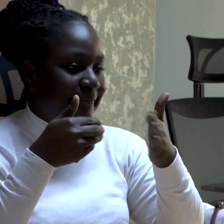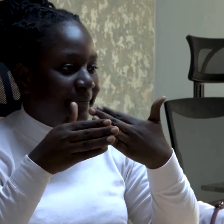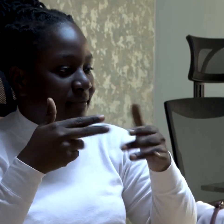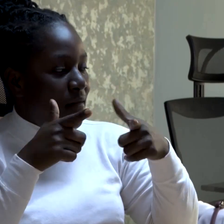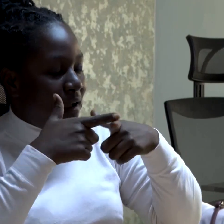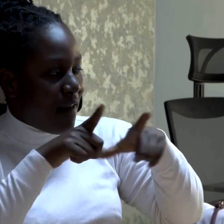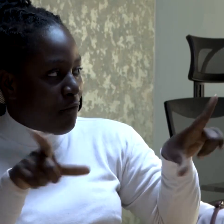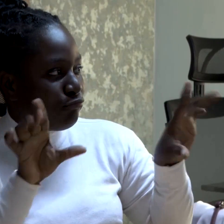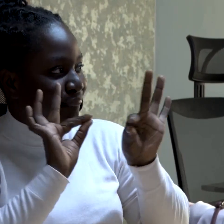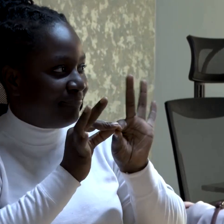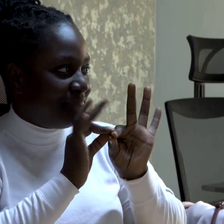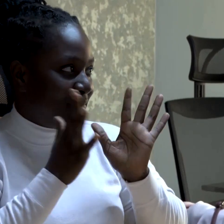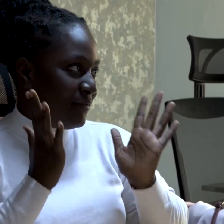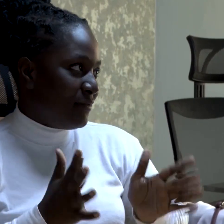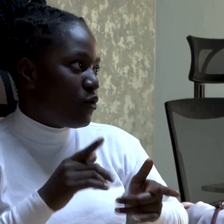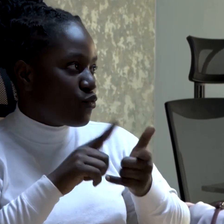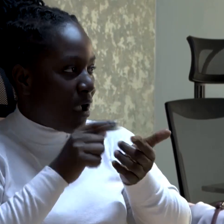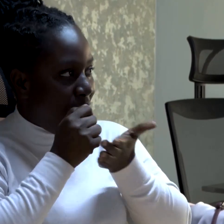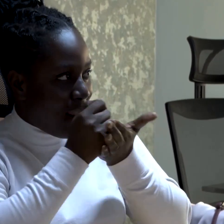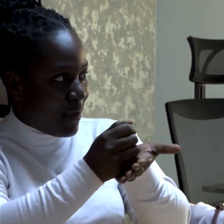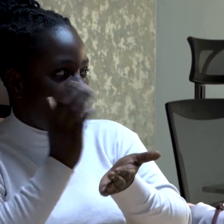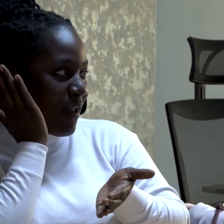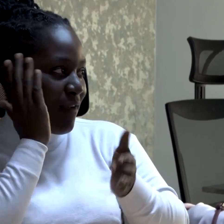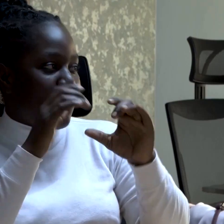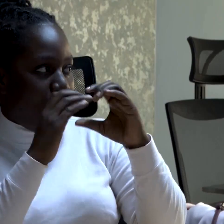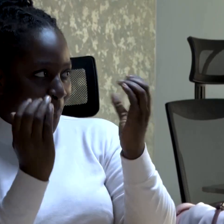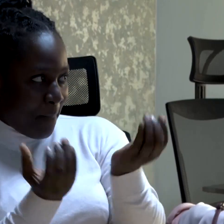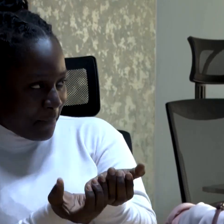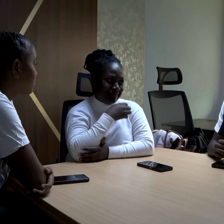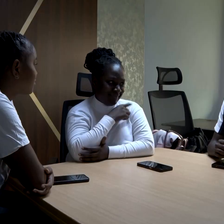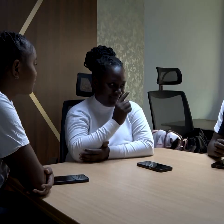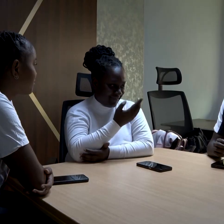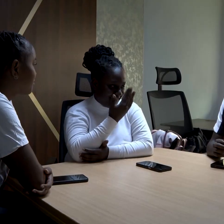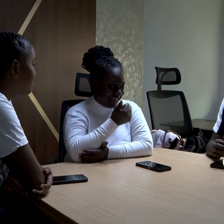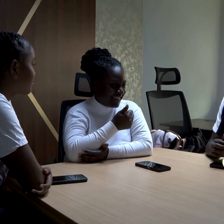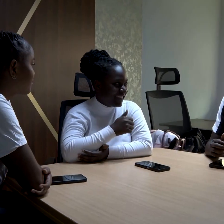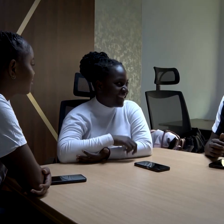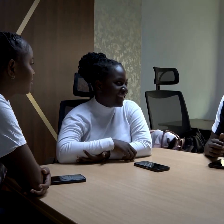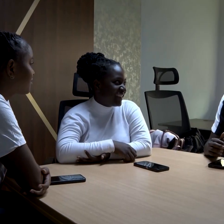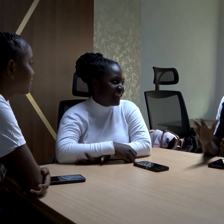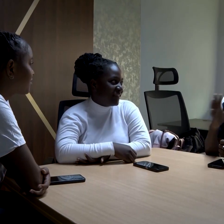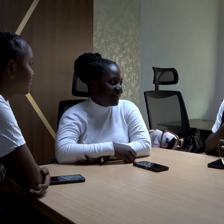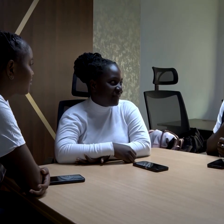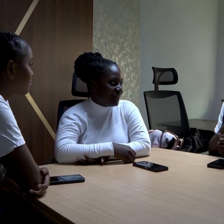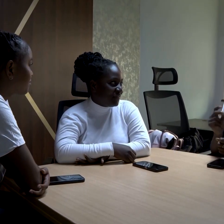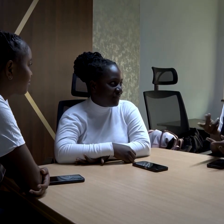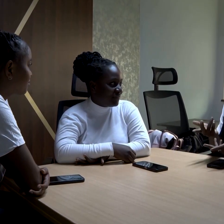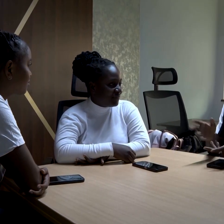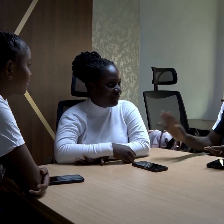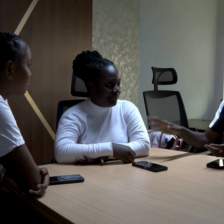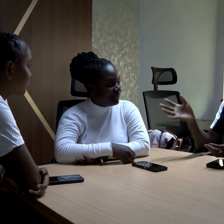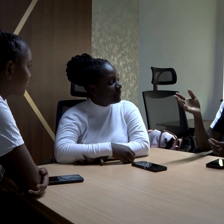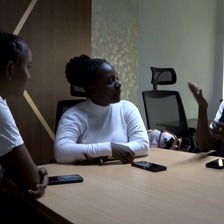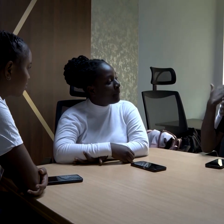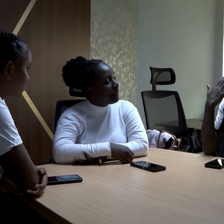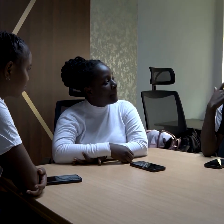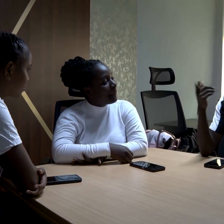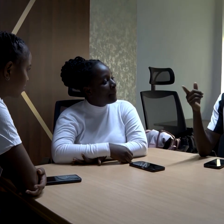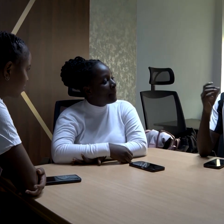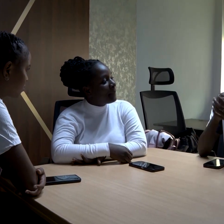Association of the Deaf, 2.75 million people in Kenya are hard of hearing, and access to sign language interpretation remains limited.